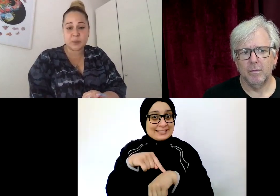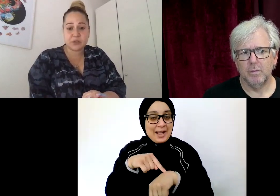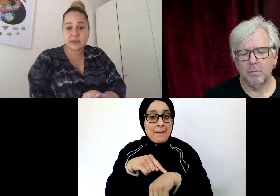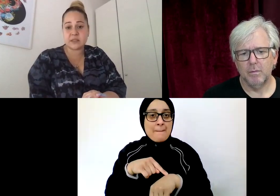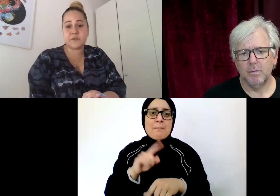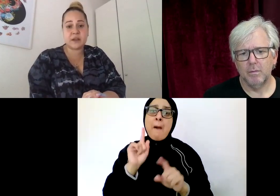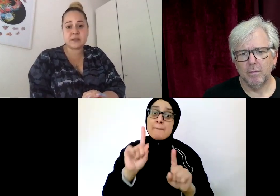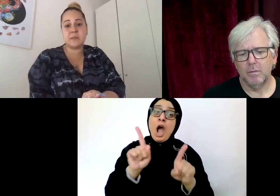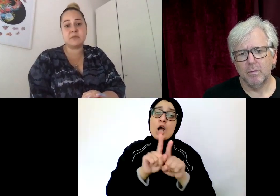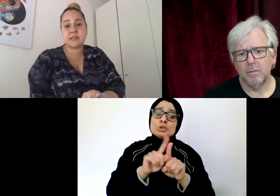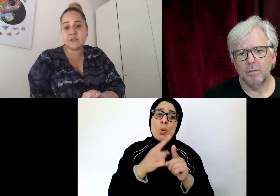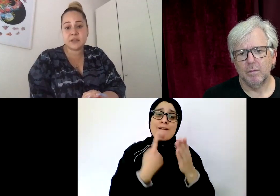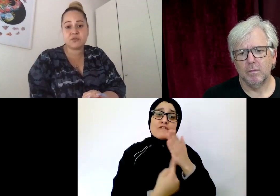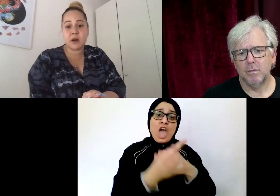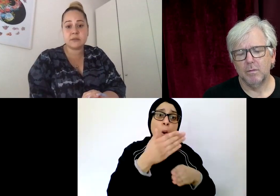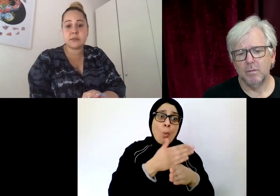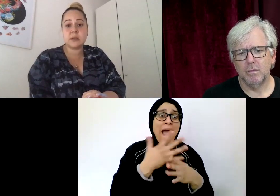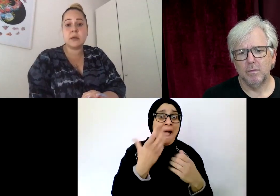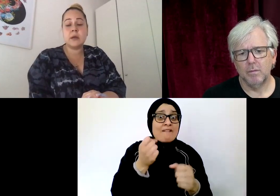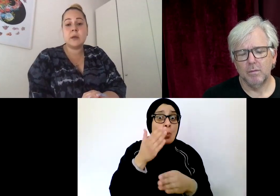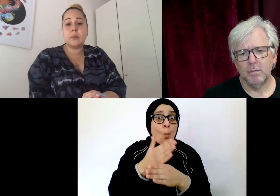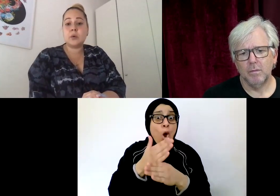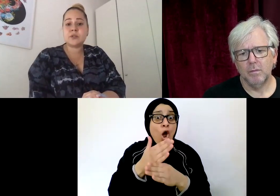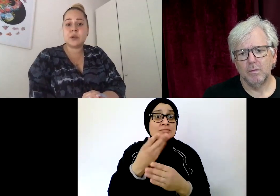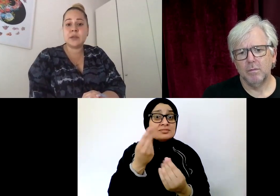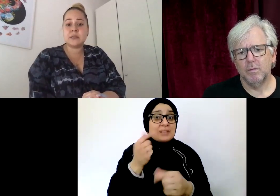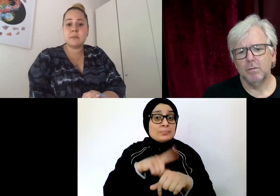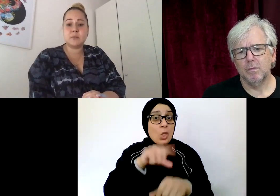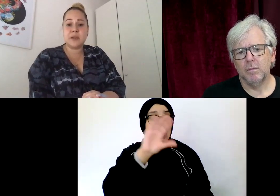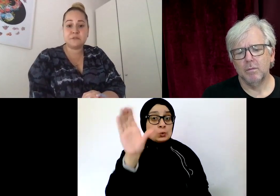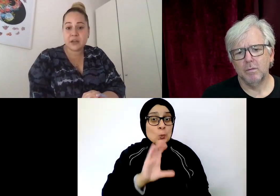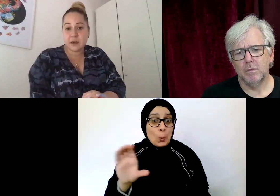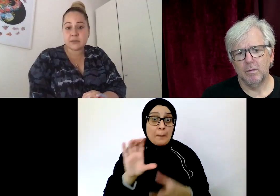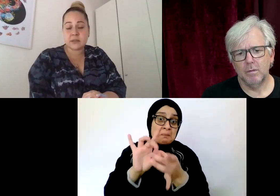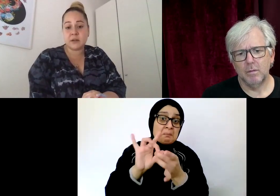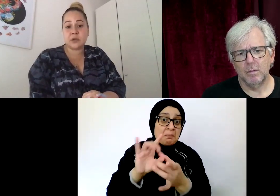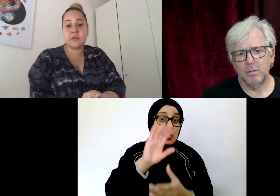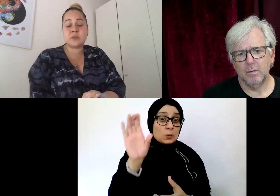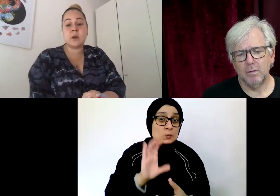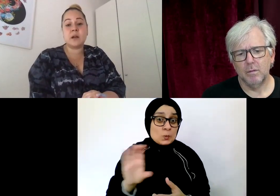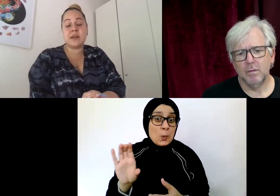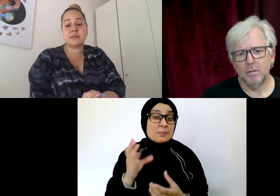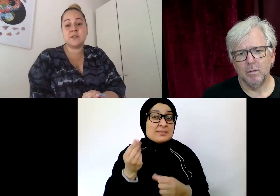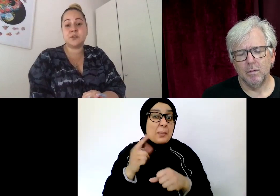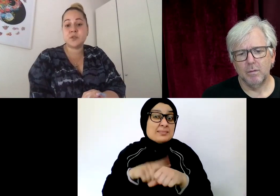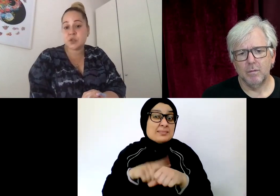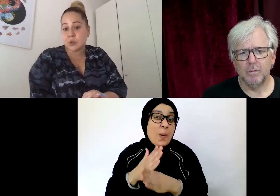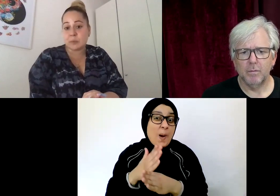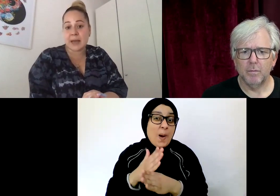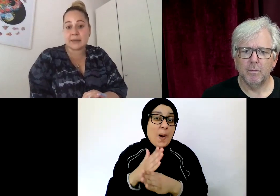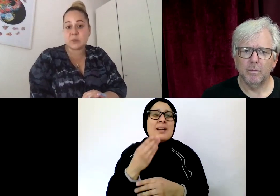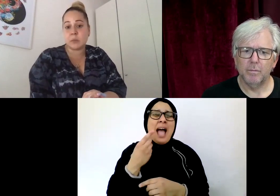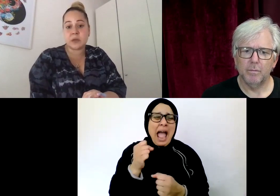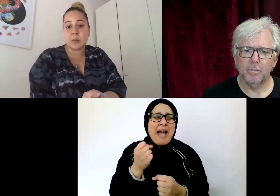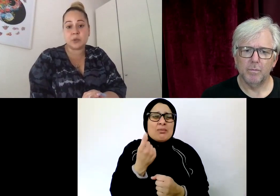experience. It's the first time that I received these Guants. But also in terms of being a freelancer, you know, there's work that's delivered on Zoom,